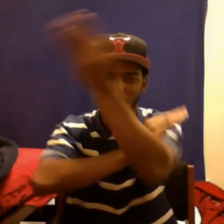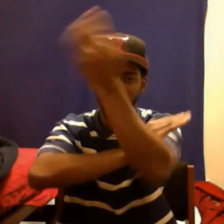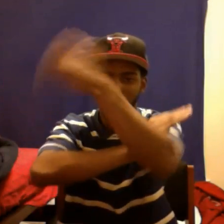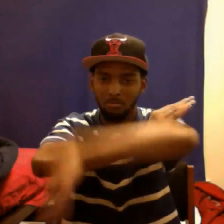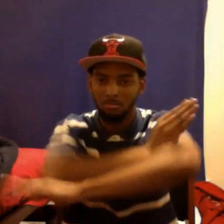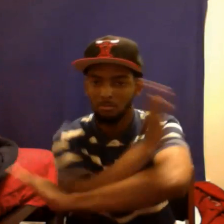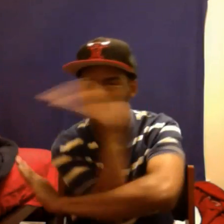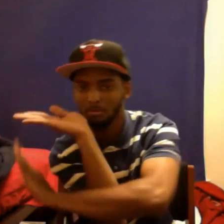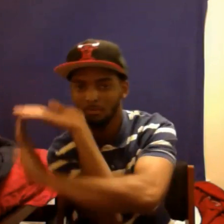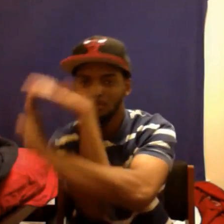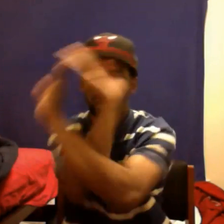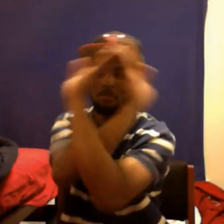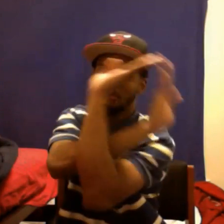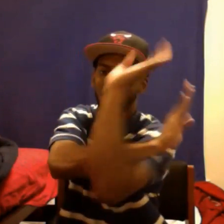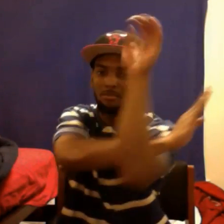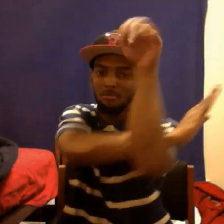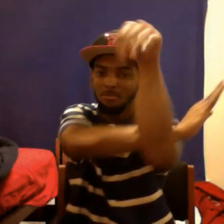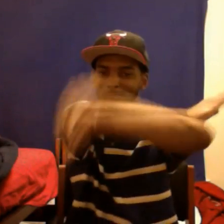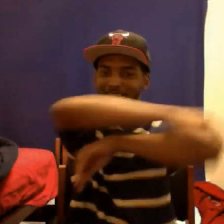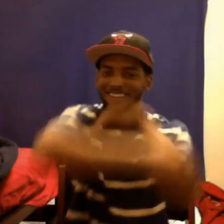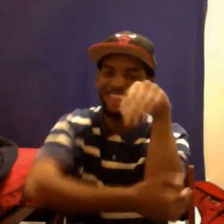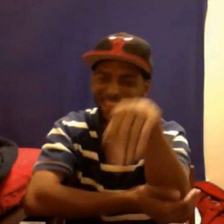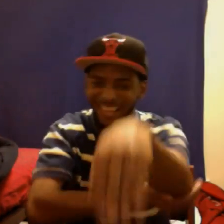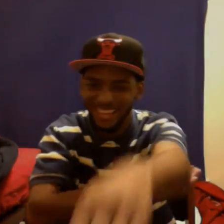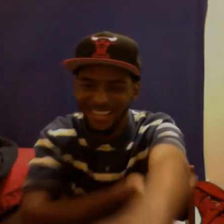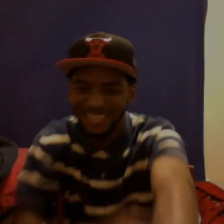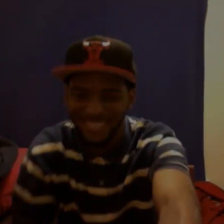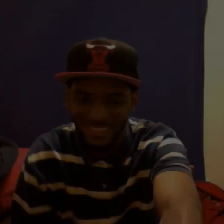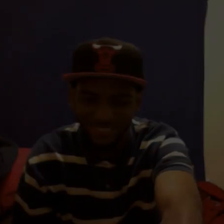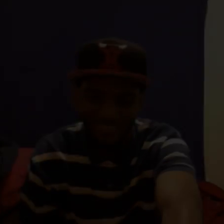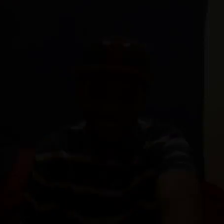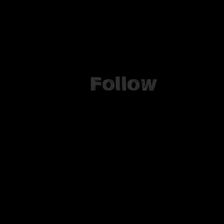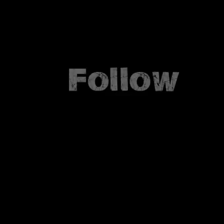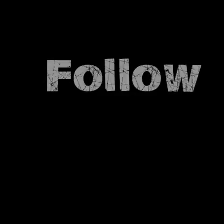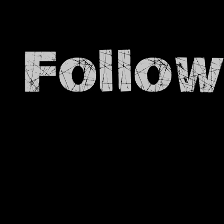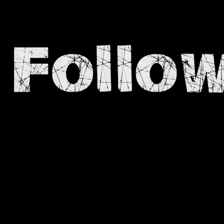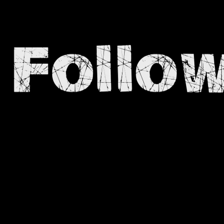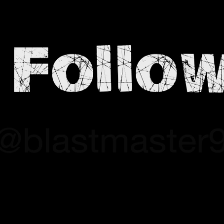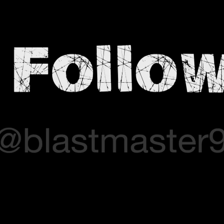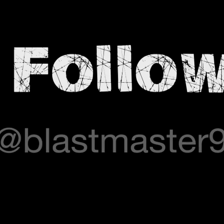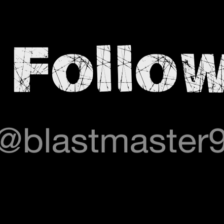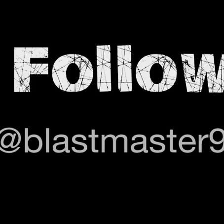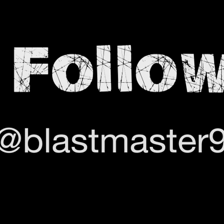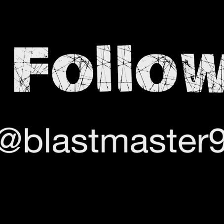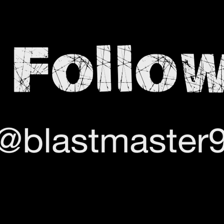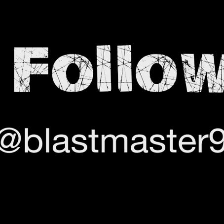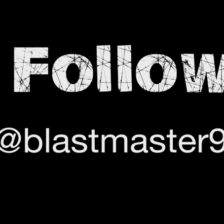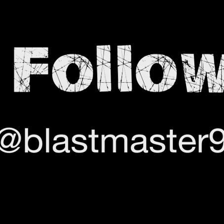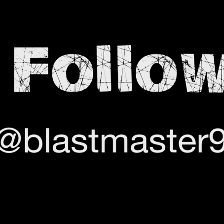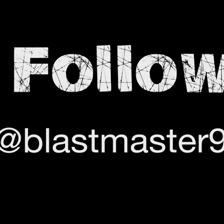them beats to Jay And I'm on a piece they was supposed to buy I guess I'm getting high on my own supply